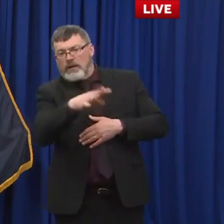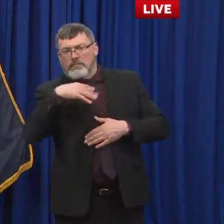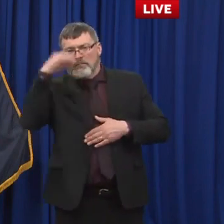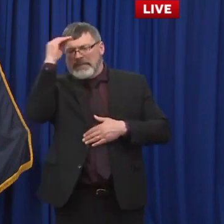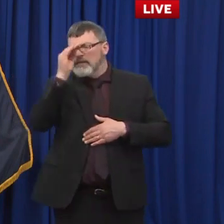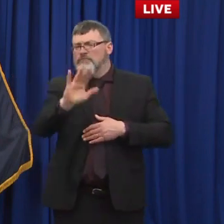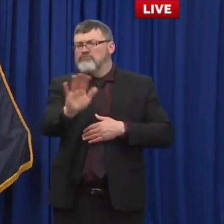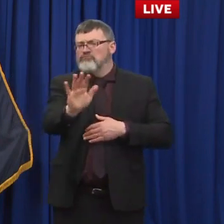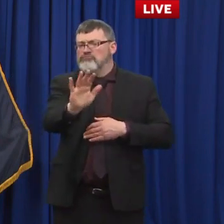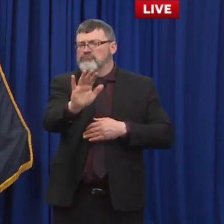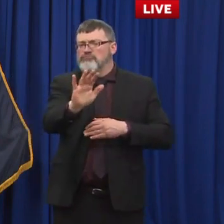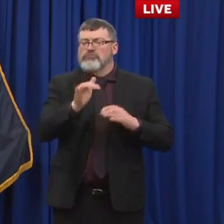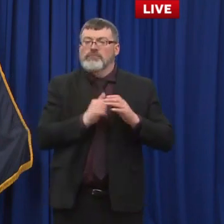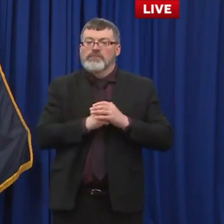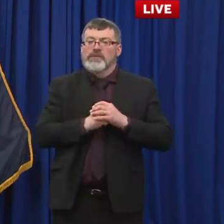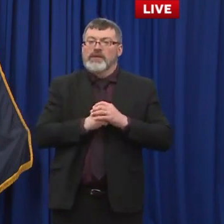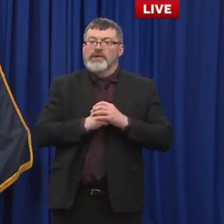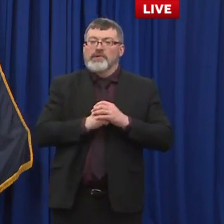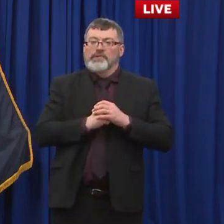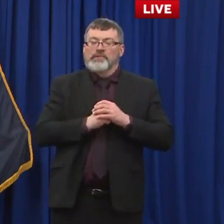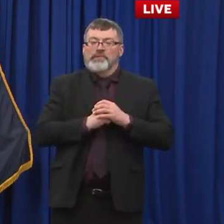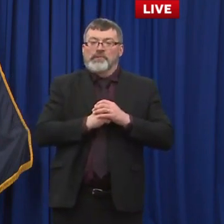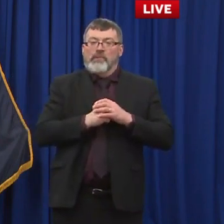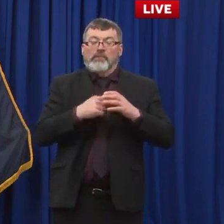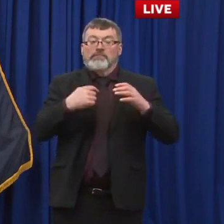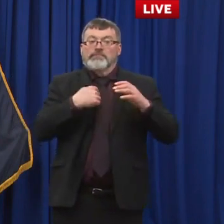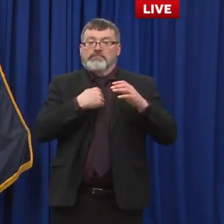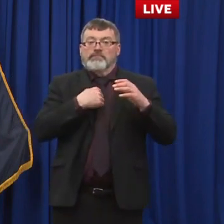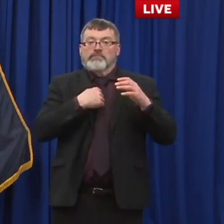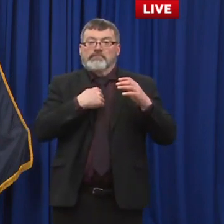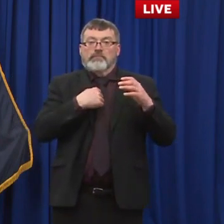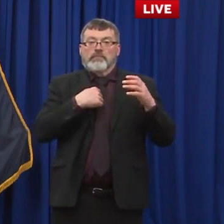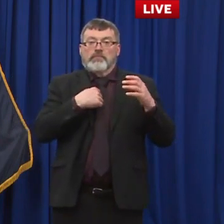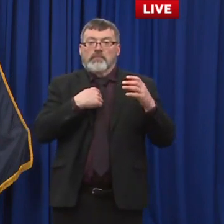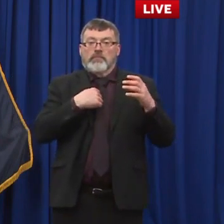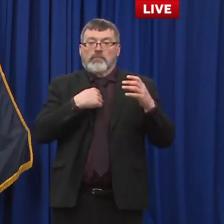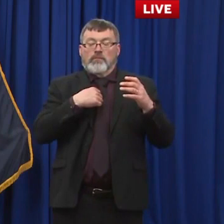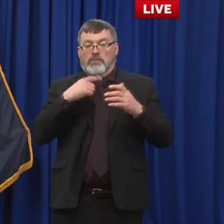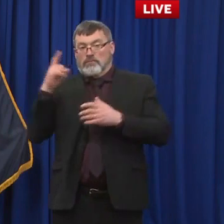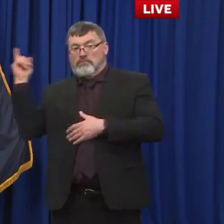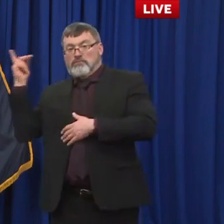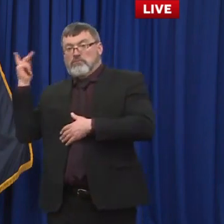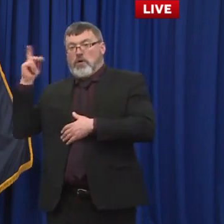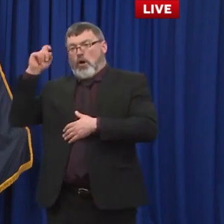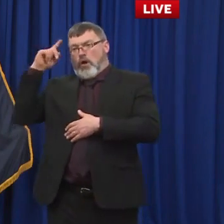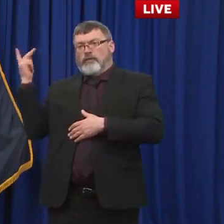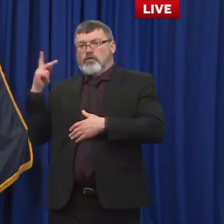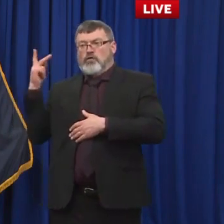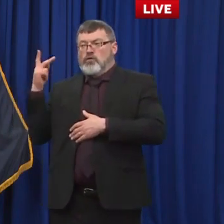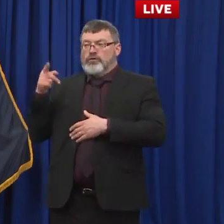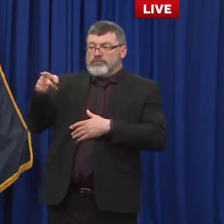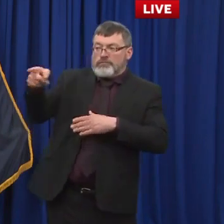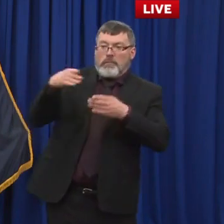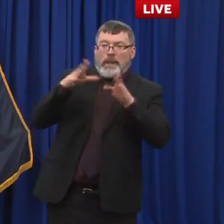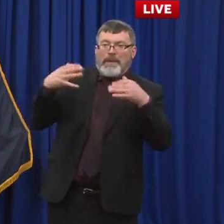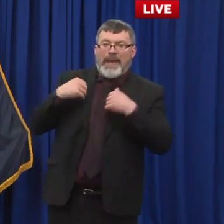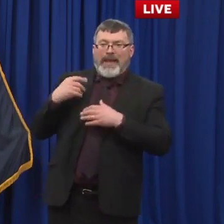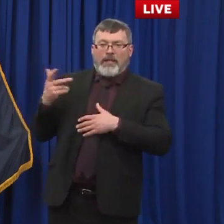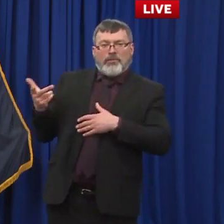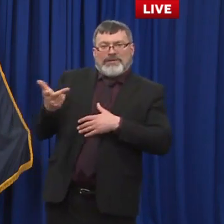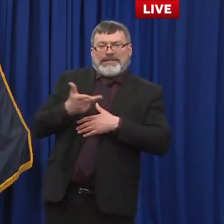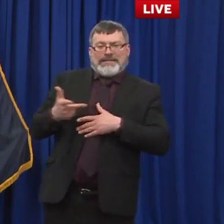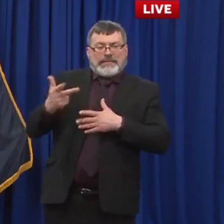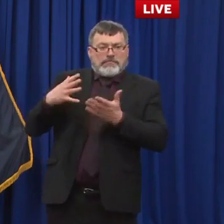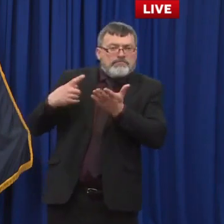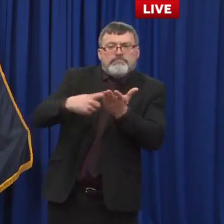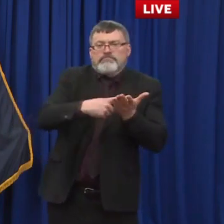But look, I think that myself, the governor, public health in general are all in agreement with the importance of